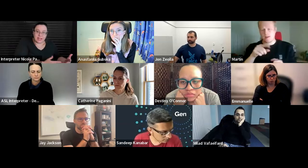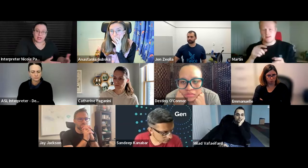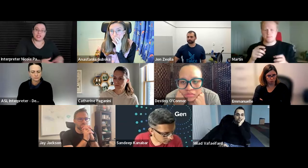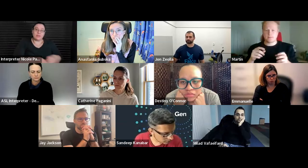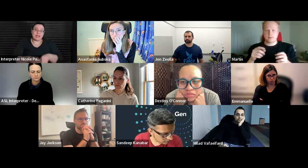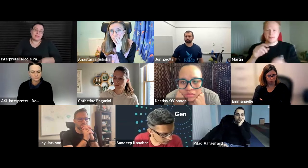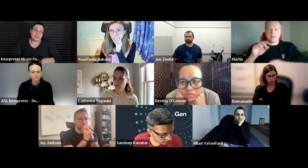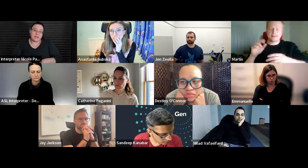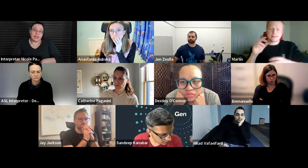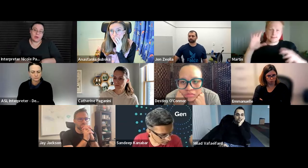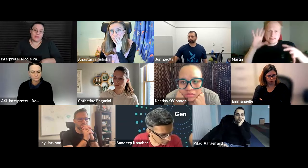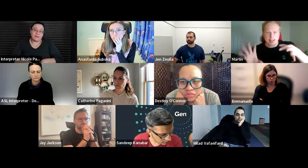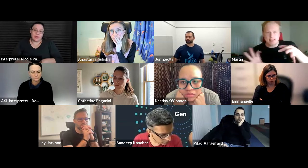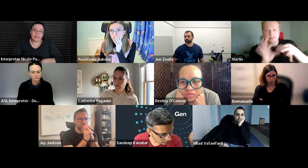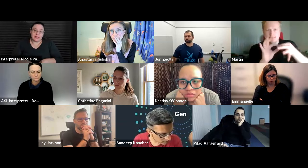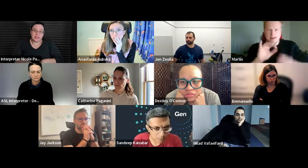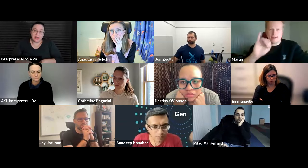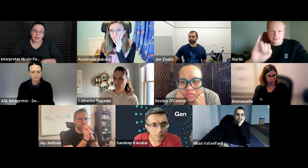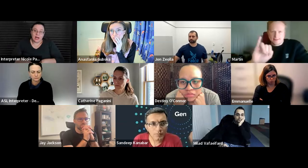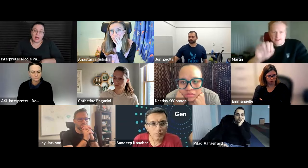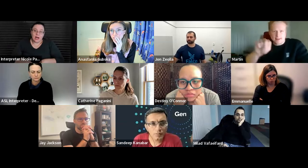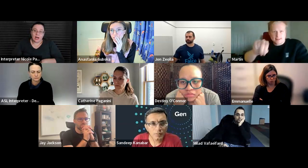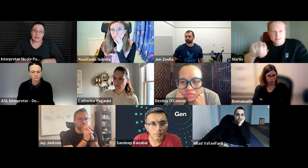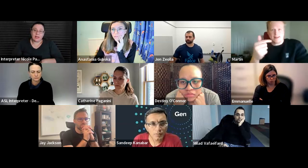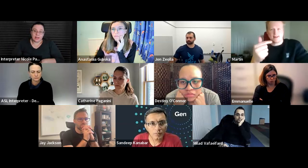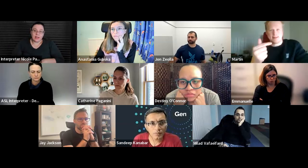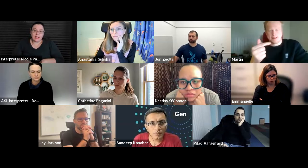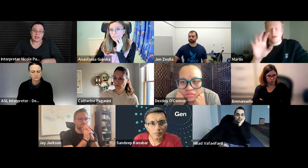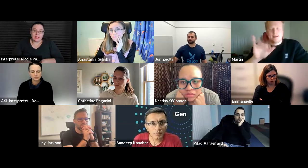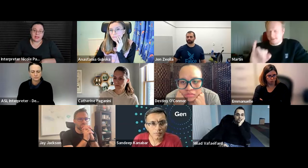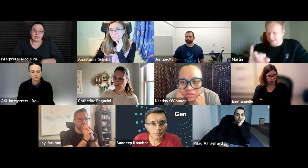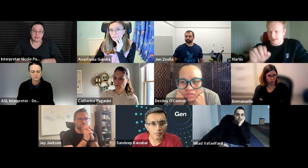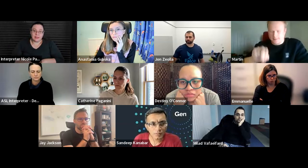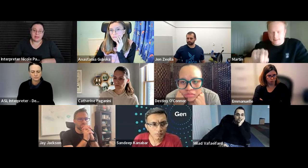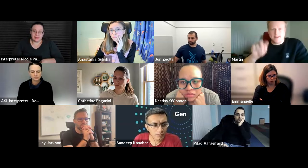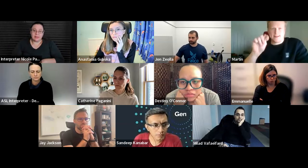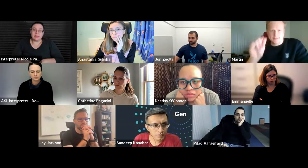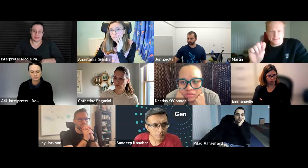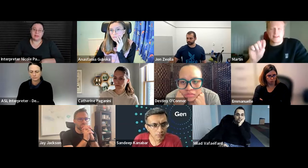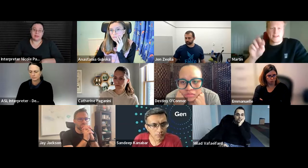and get the technology but i specifically want to focus focus on connecting